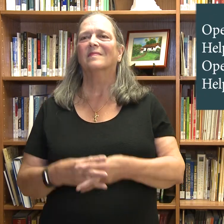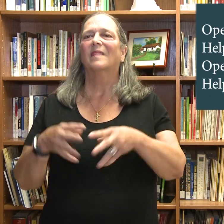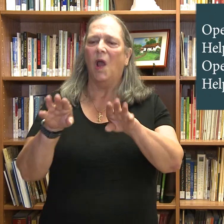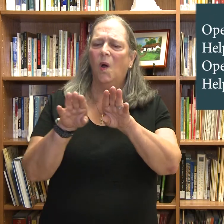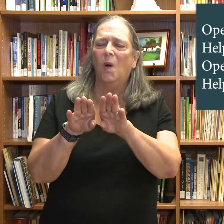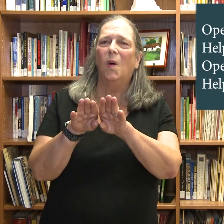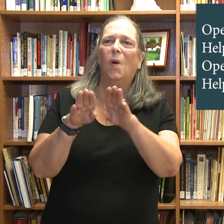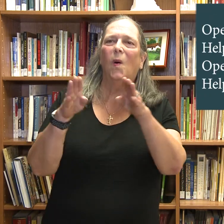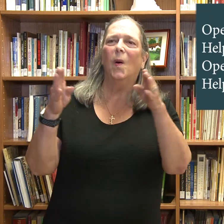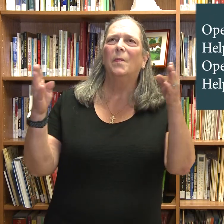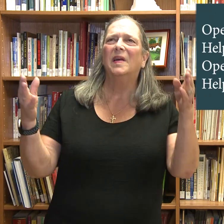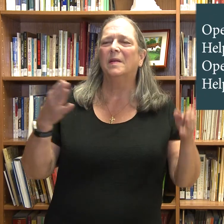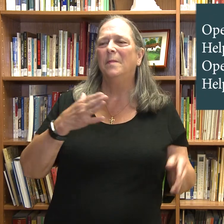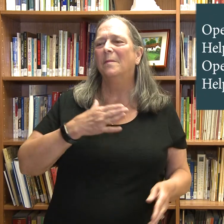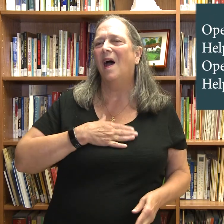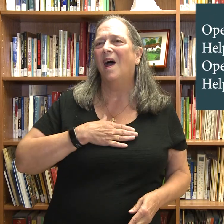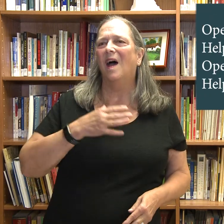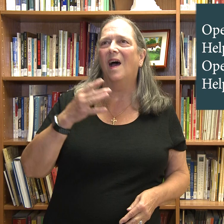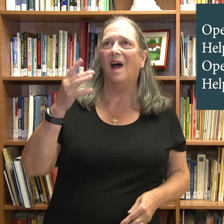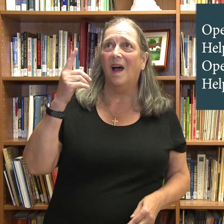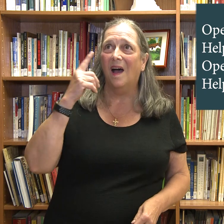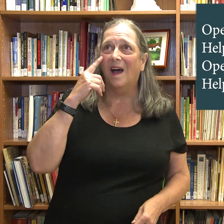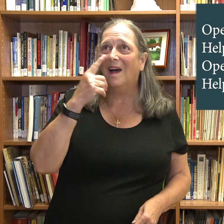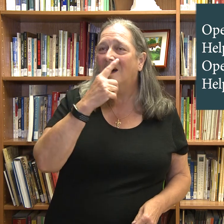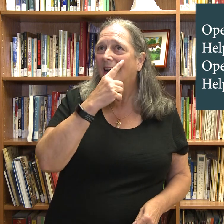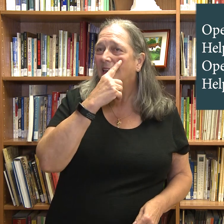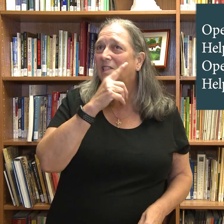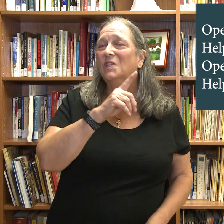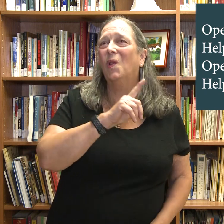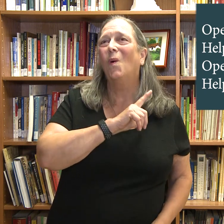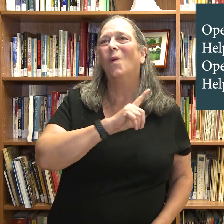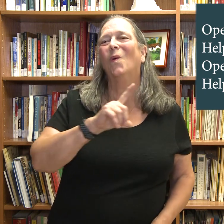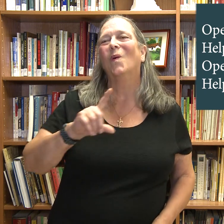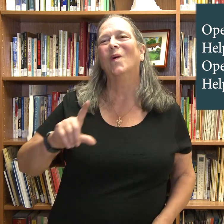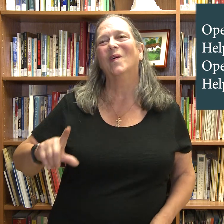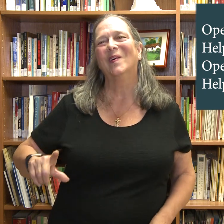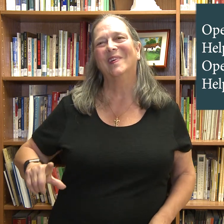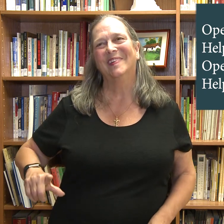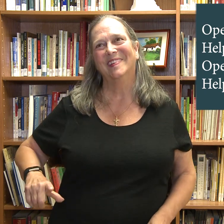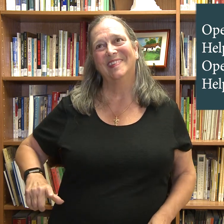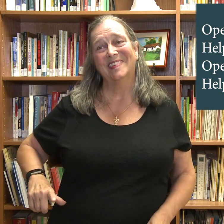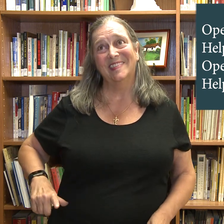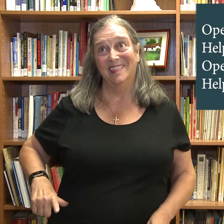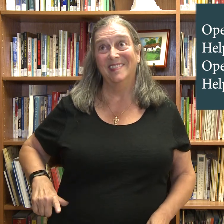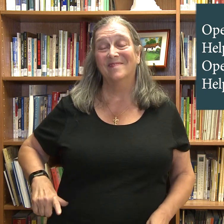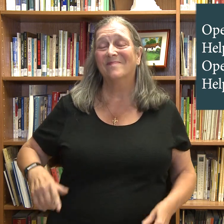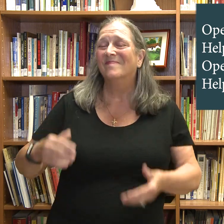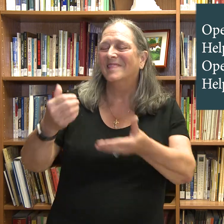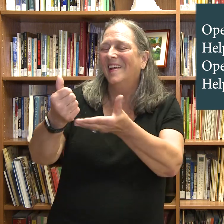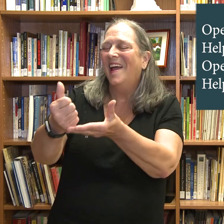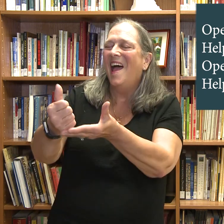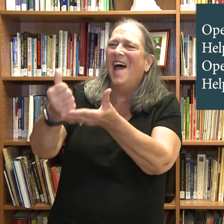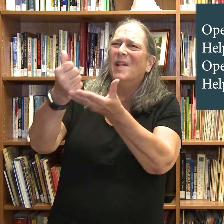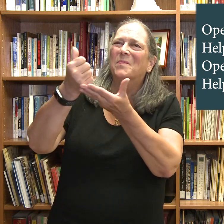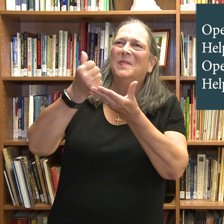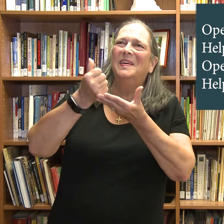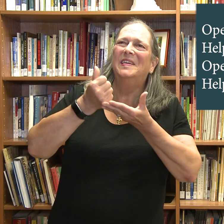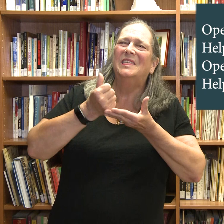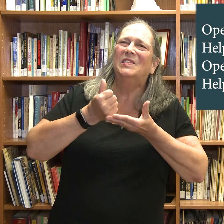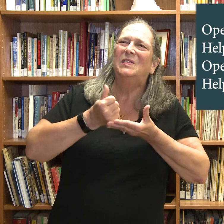Open my eyes, Lord Help me to